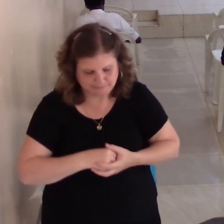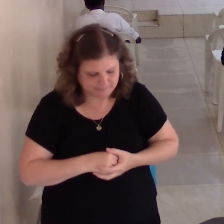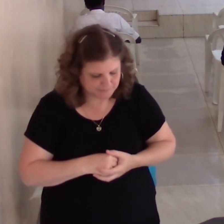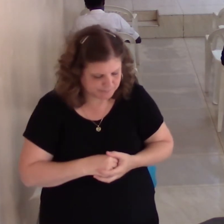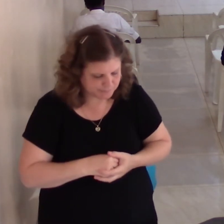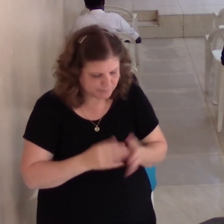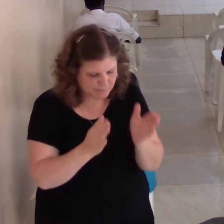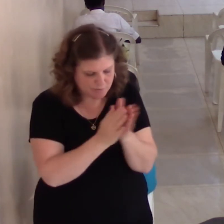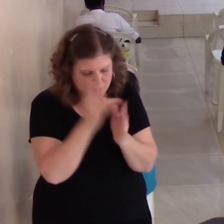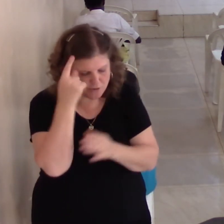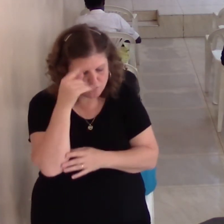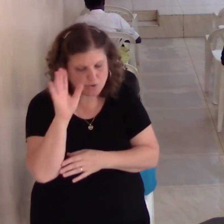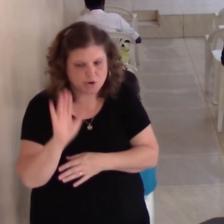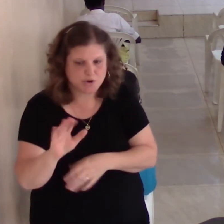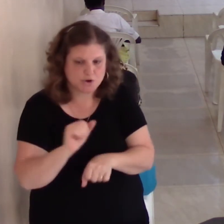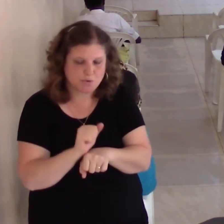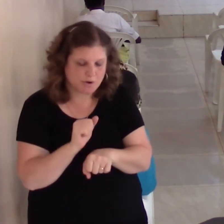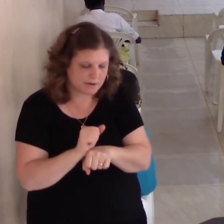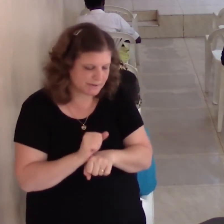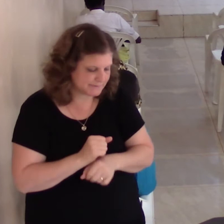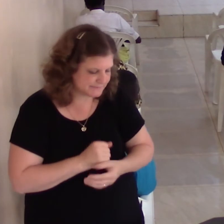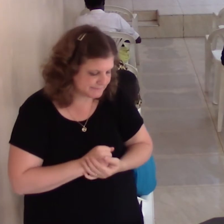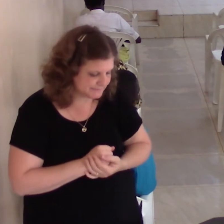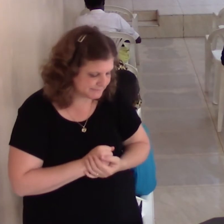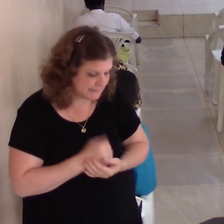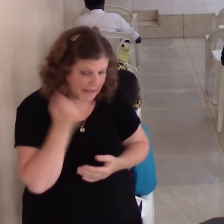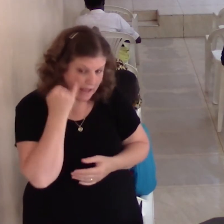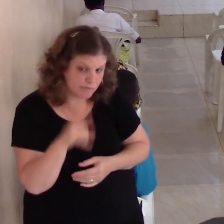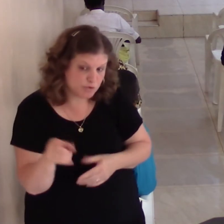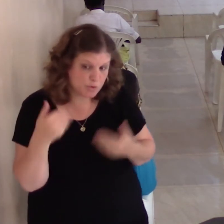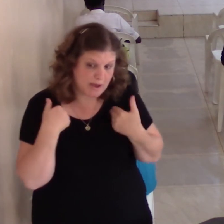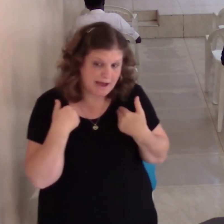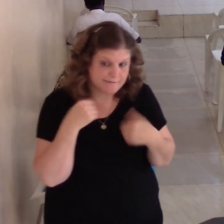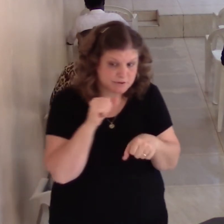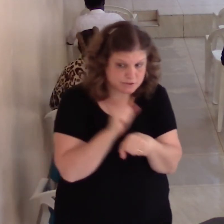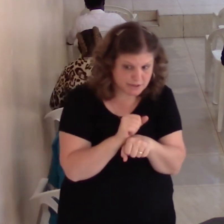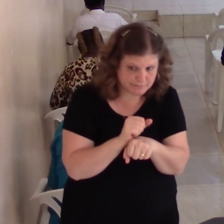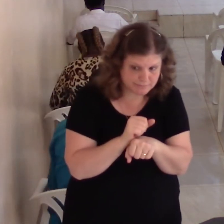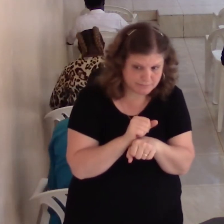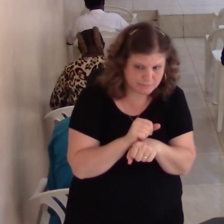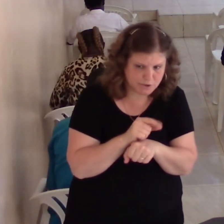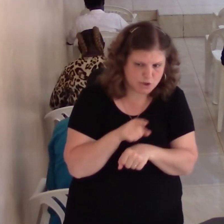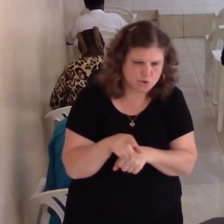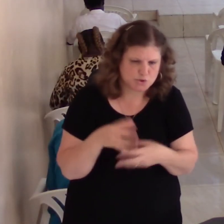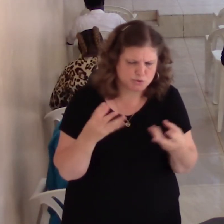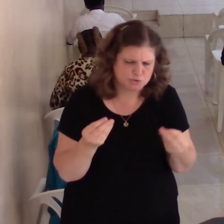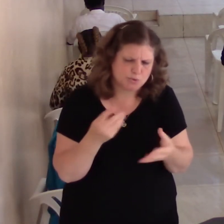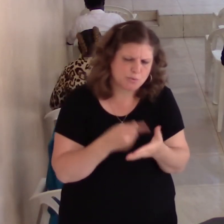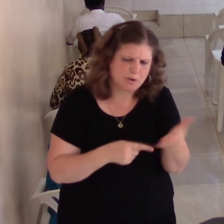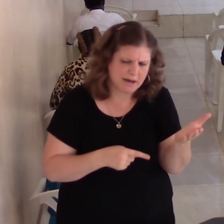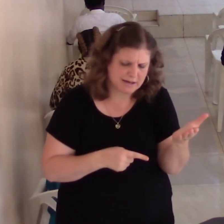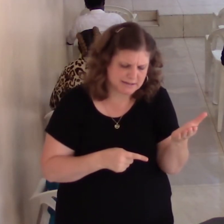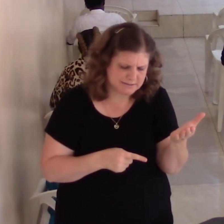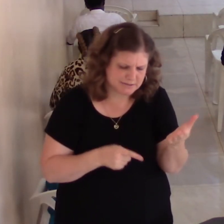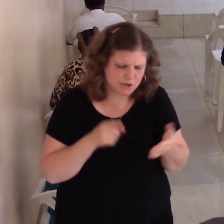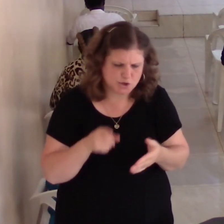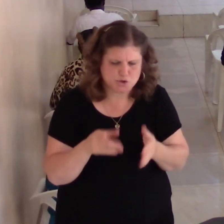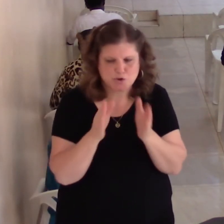Now, let me say this. If you have a job, you know what you should be doing? You should be praying and ask God to bless your employer.